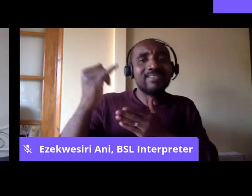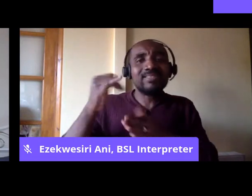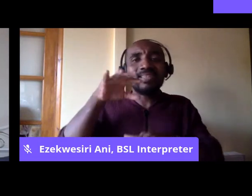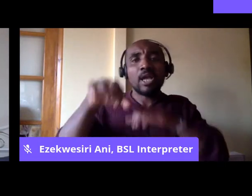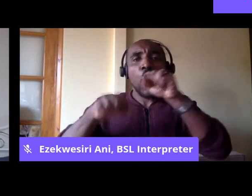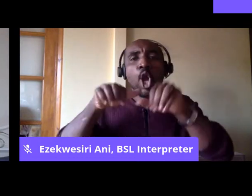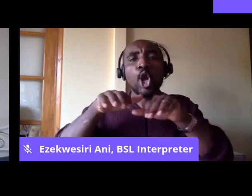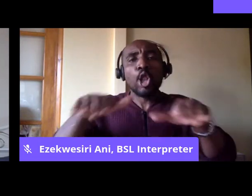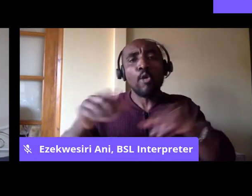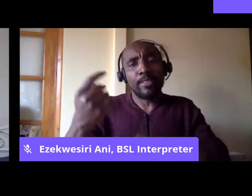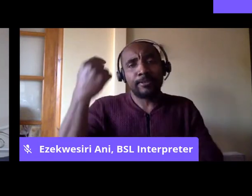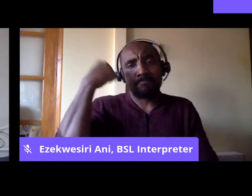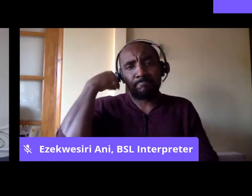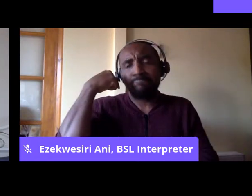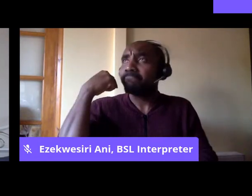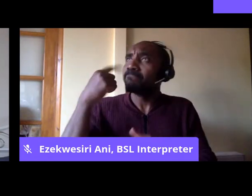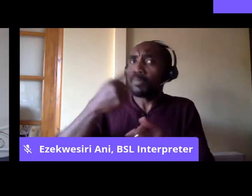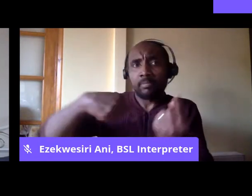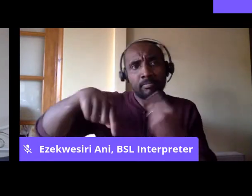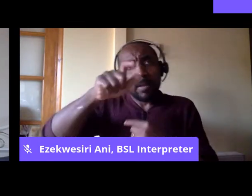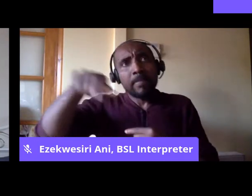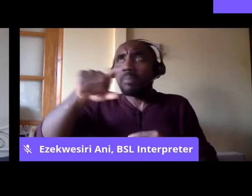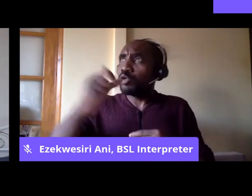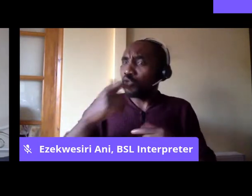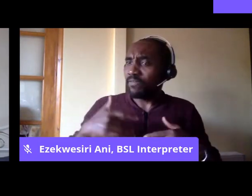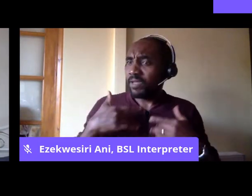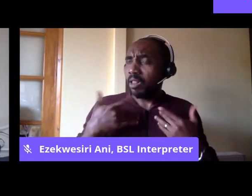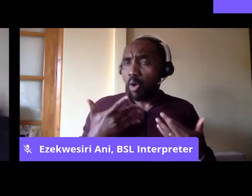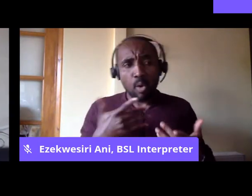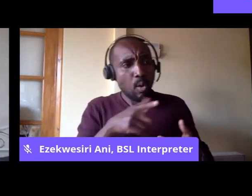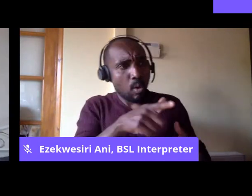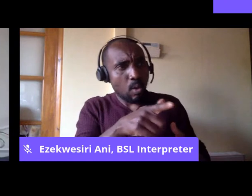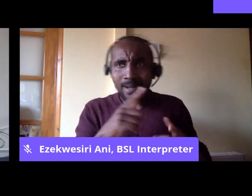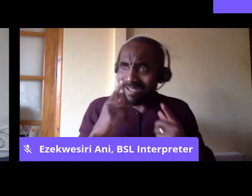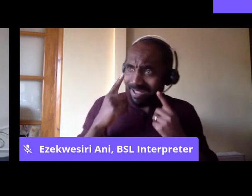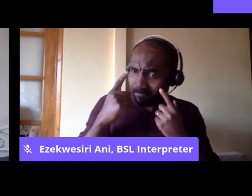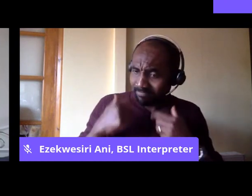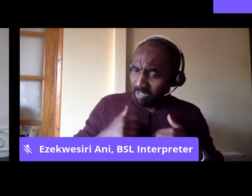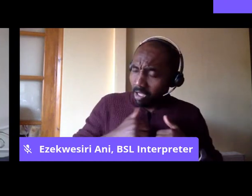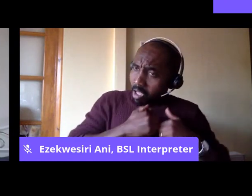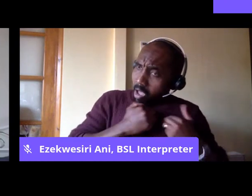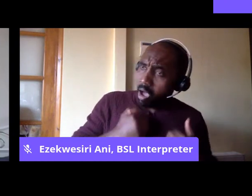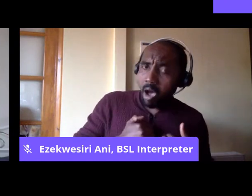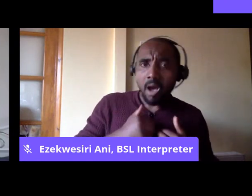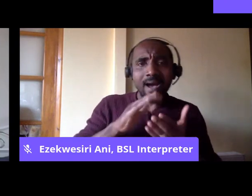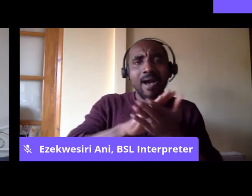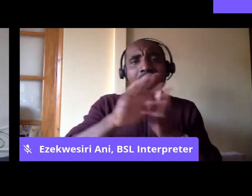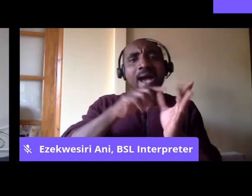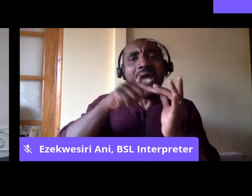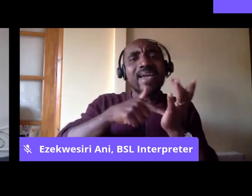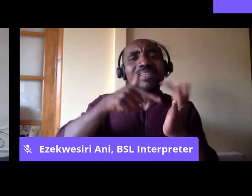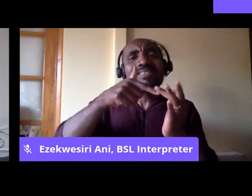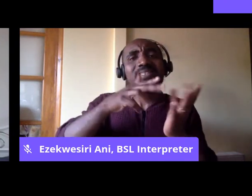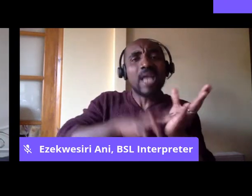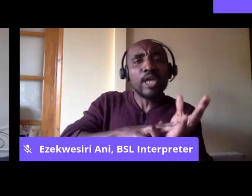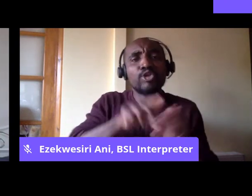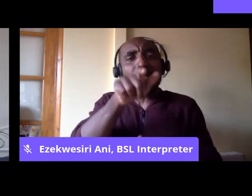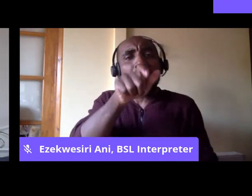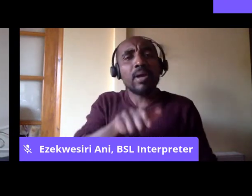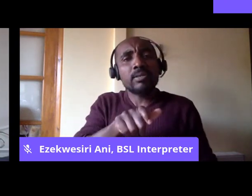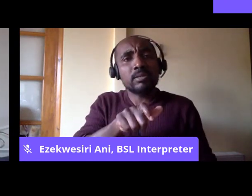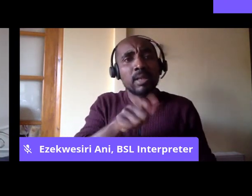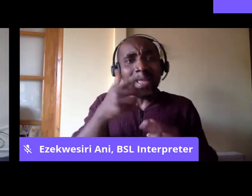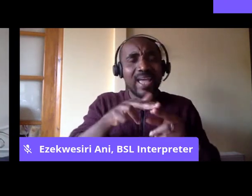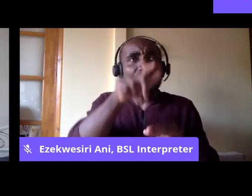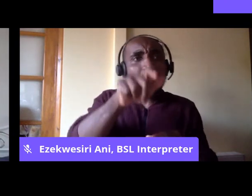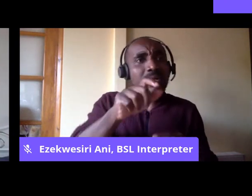of feeling that they care about what happens to a Haitian whose neighborhood has died. They care about what